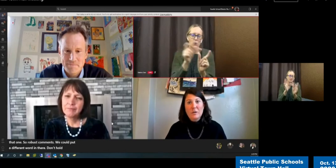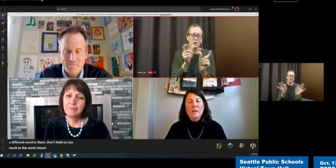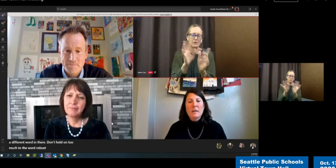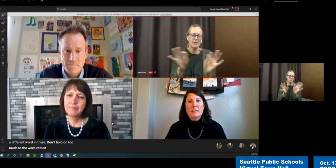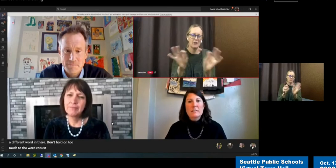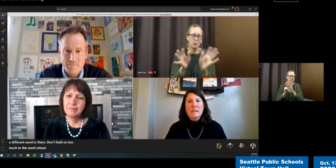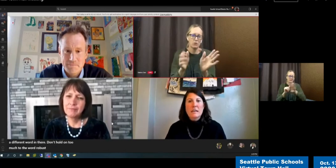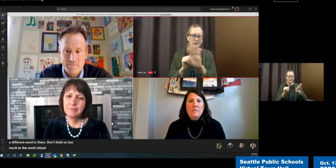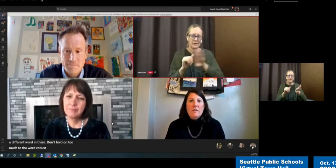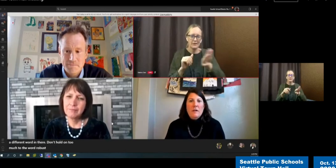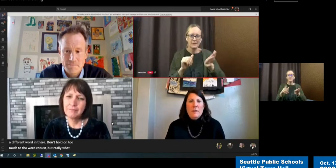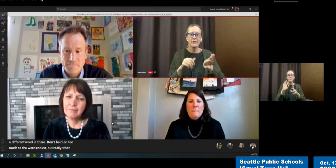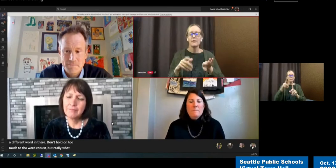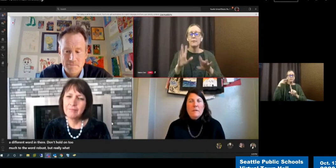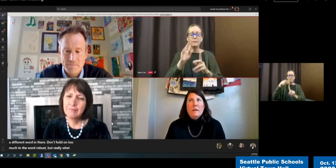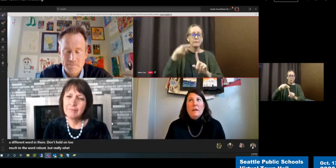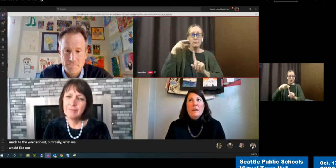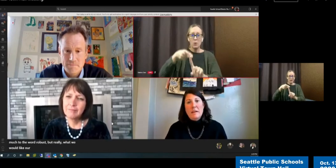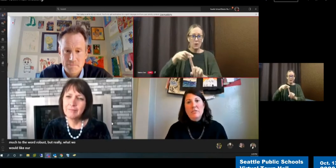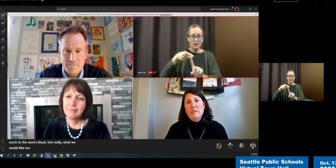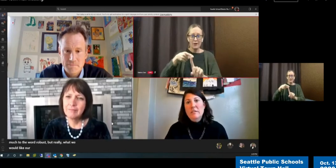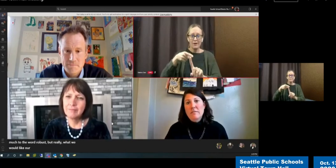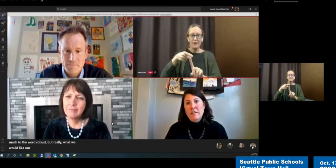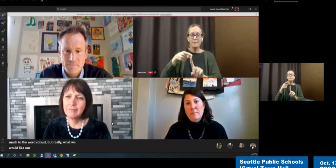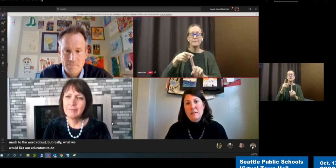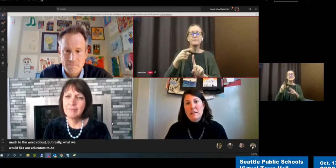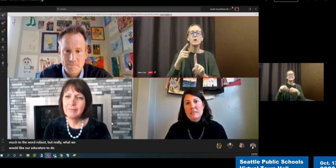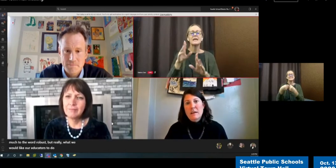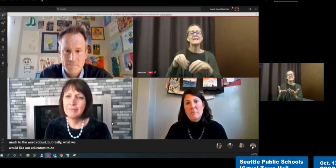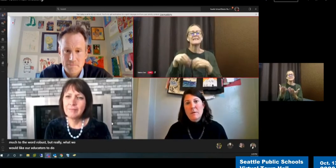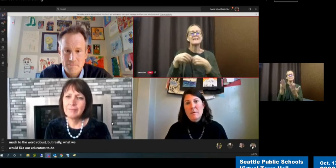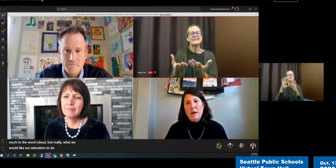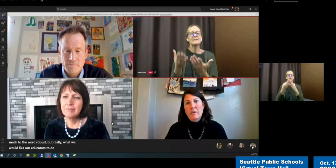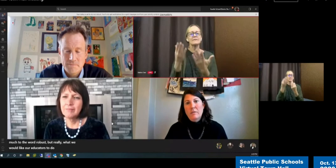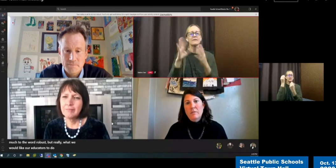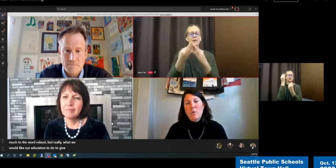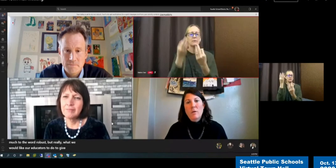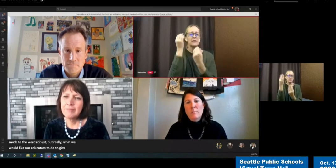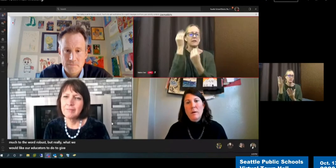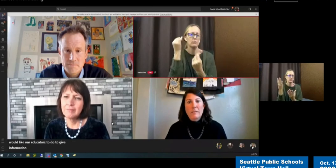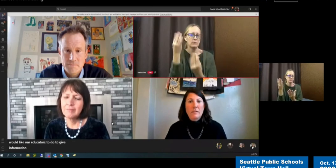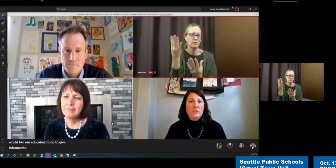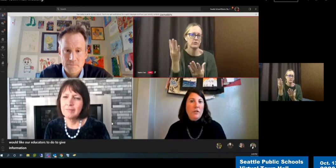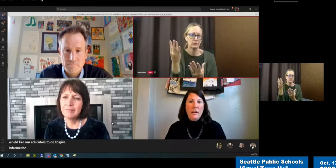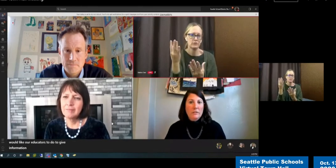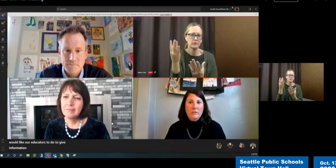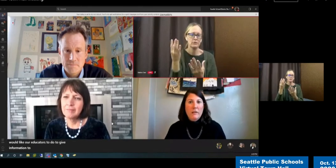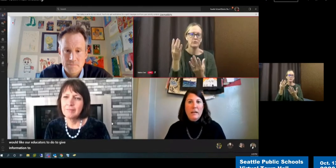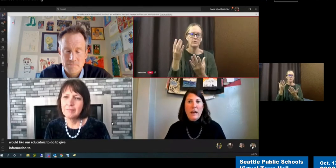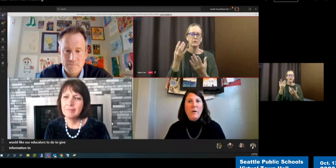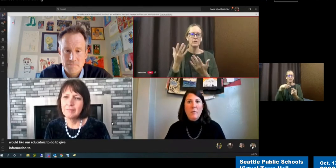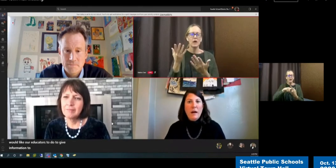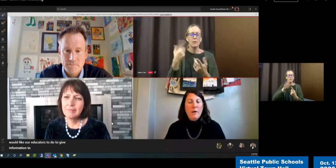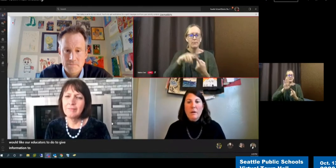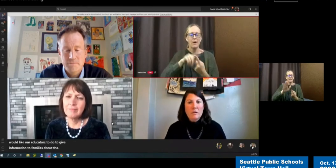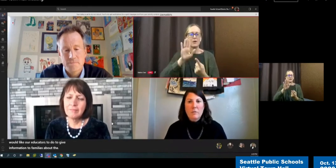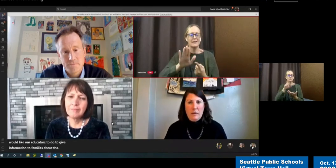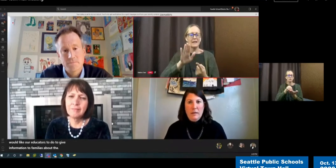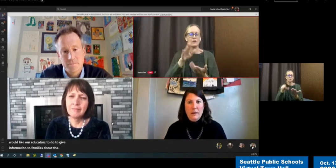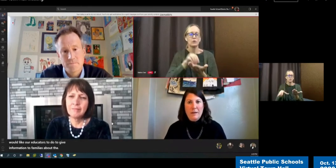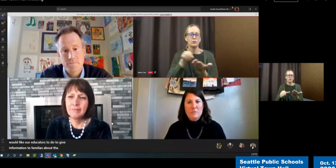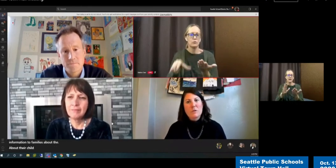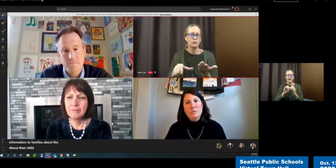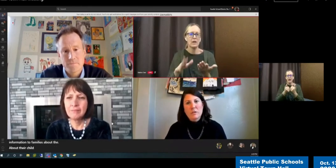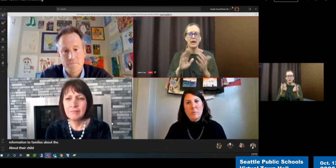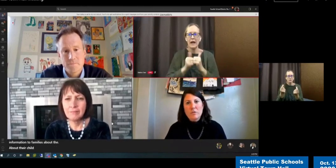do is to give, um, information to families, um, about the whole, about their child. Right. How, how are you doing,